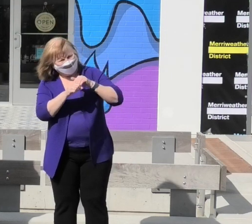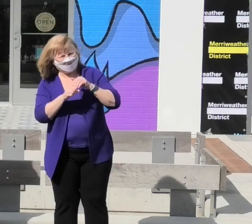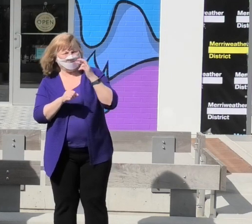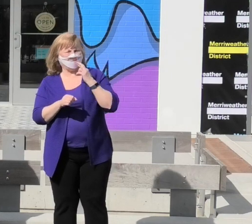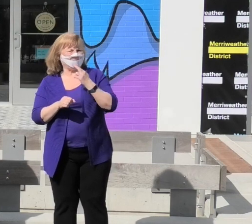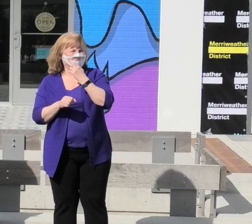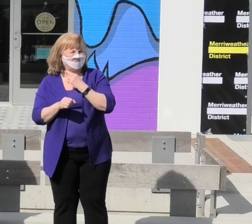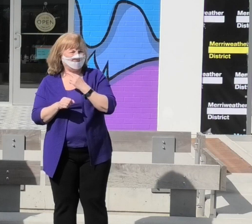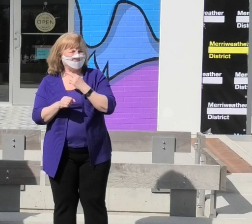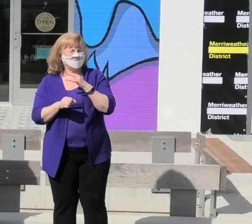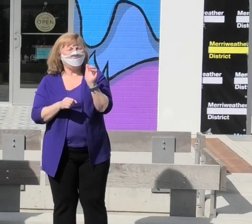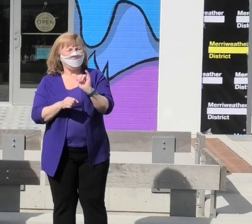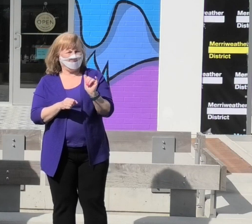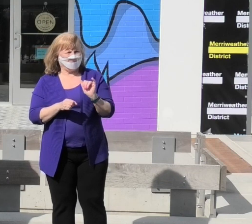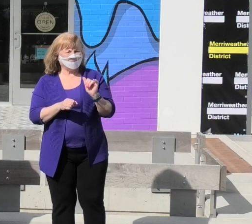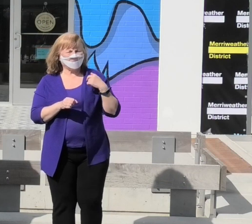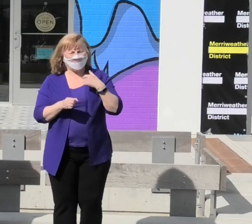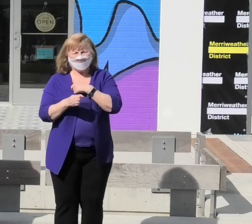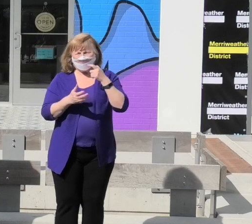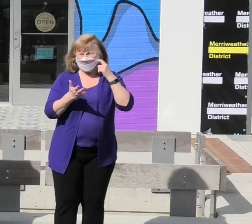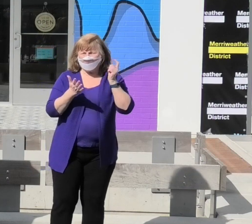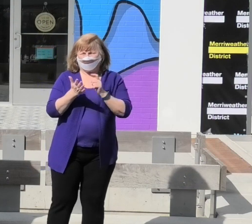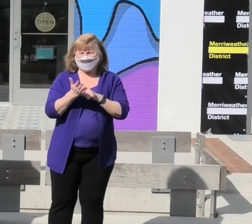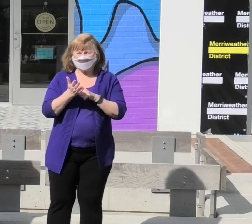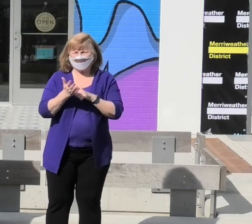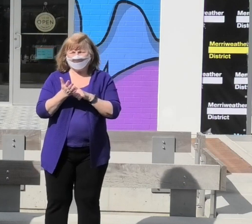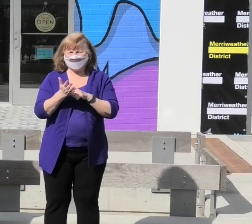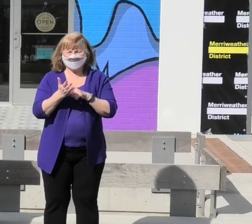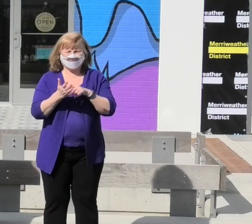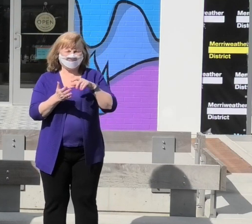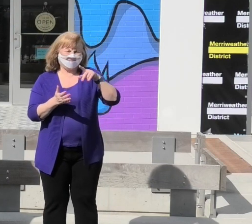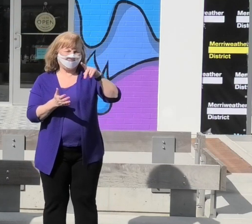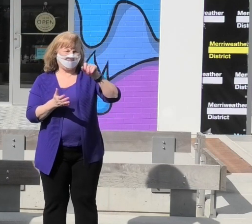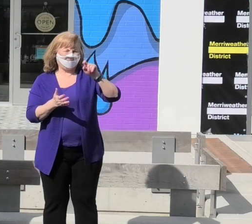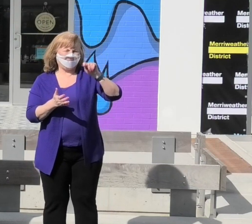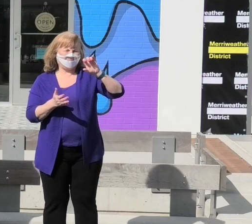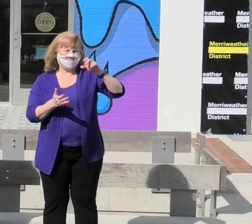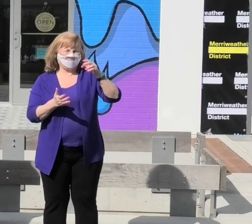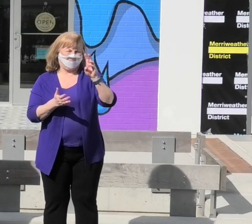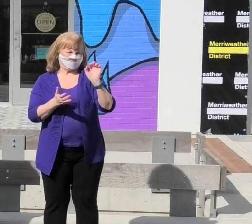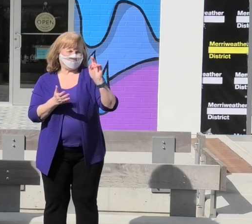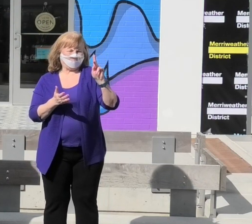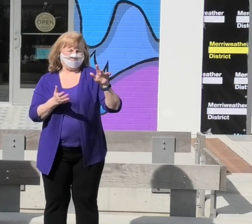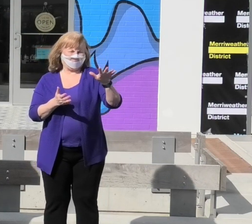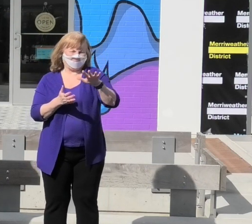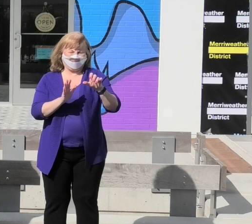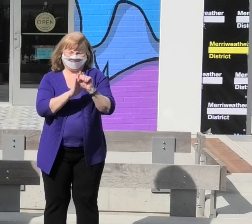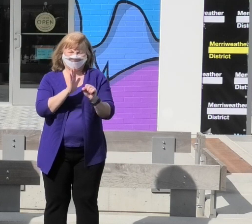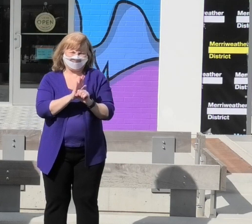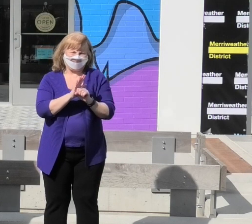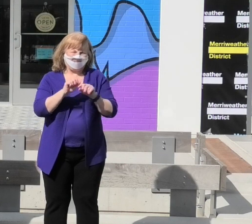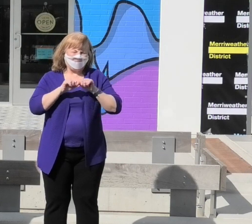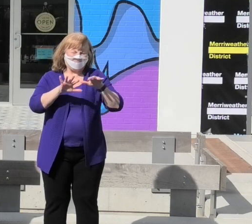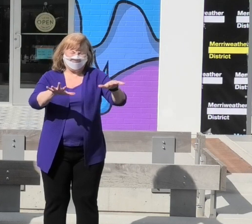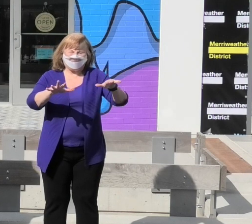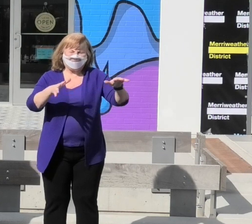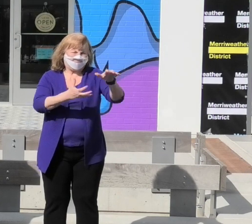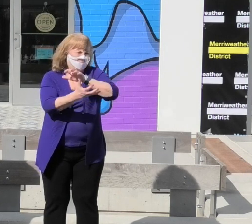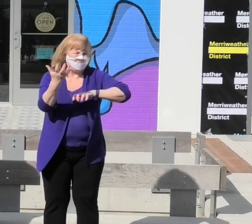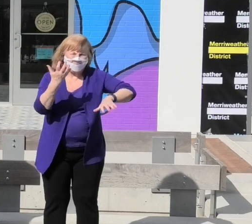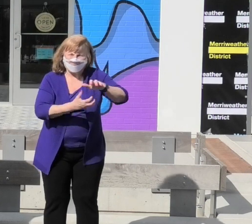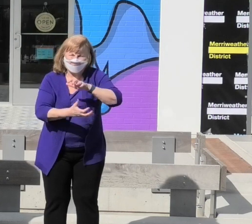those restaurants. Also, we recognize that a patchwork throughout the state actually breeds confusion